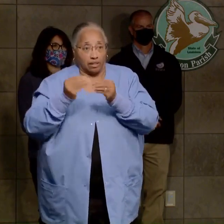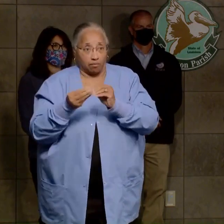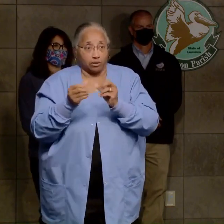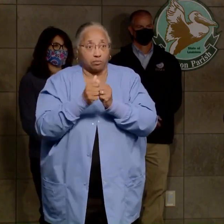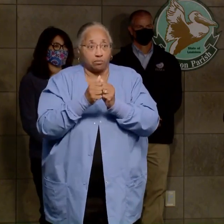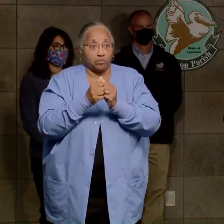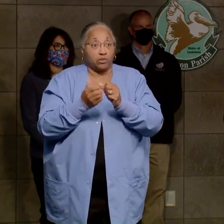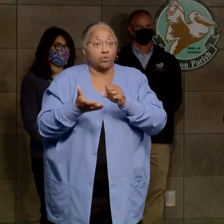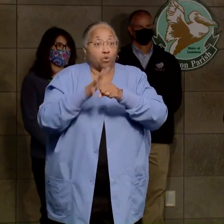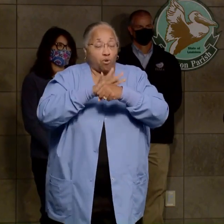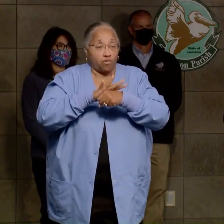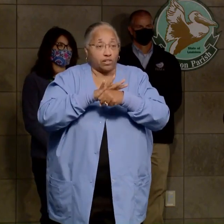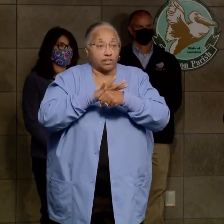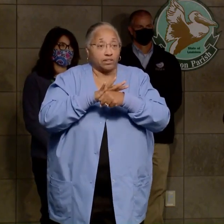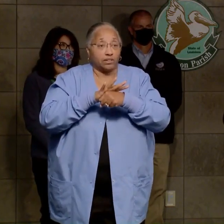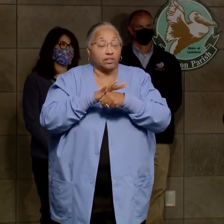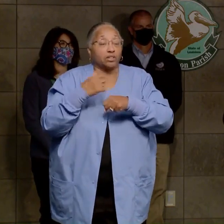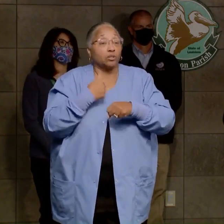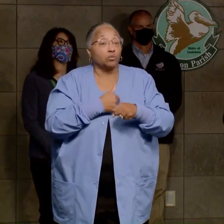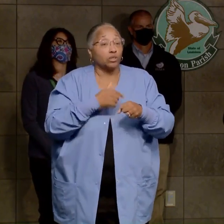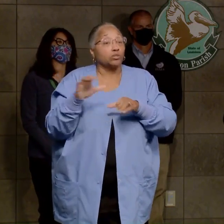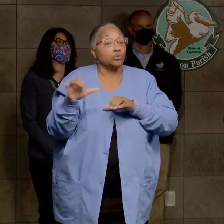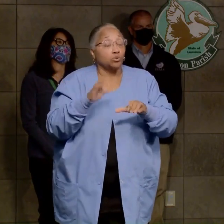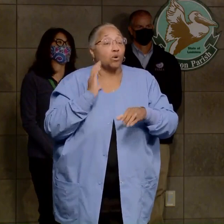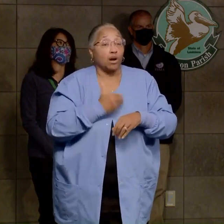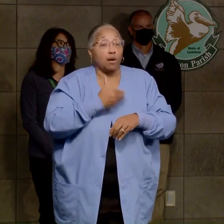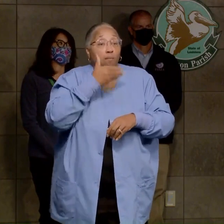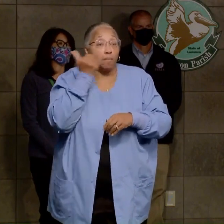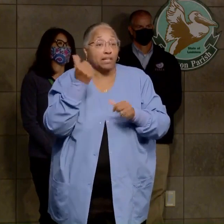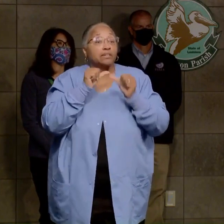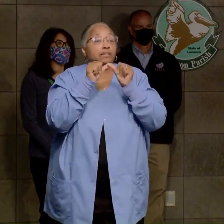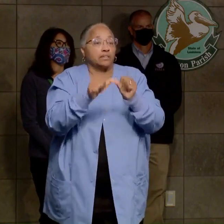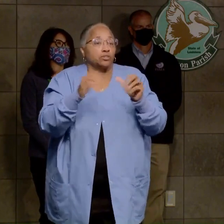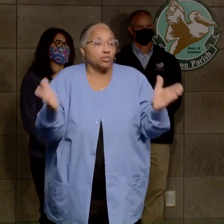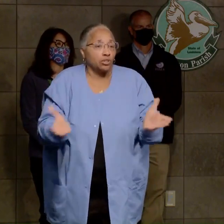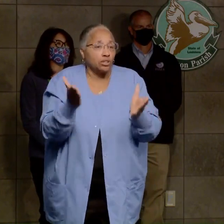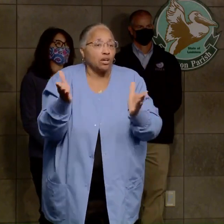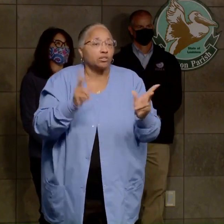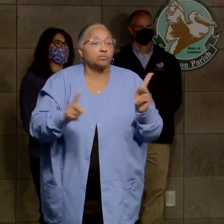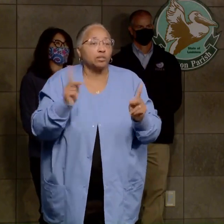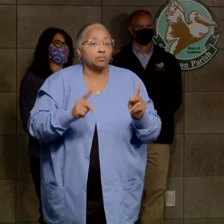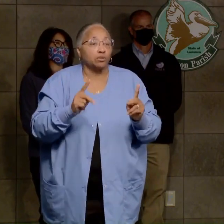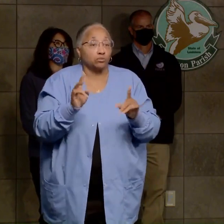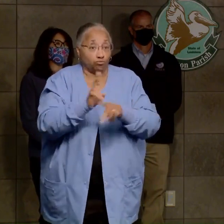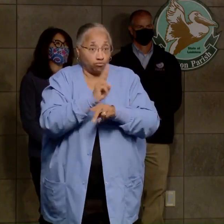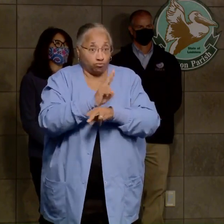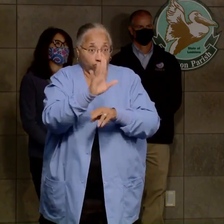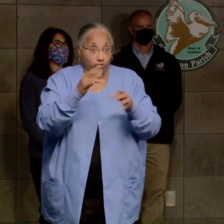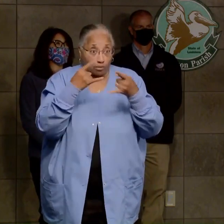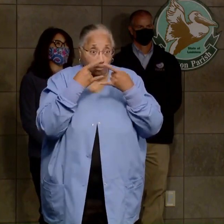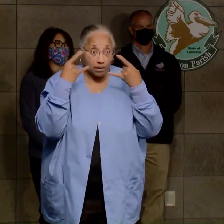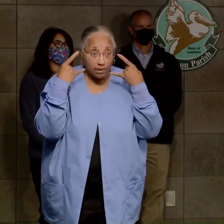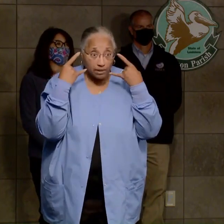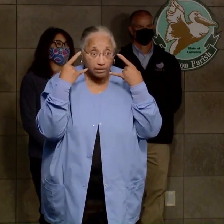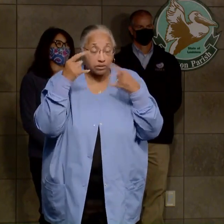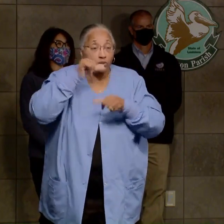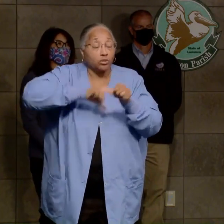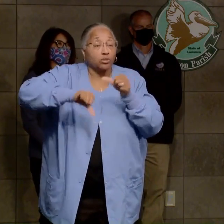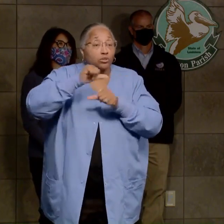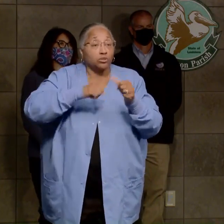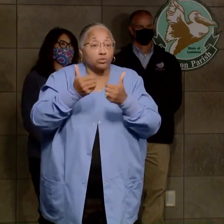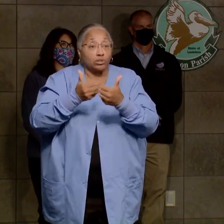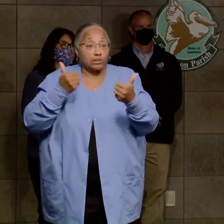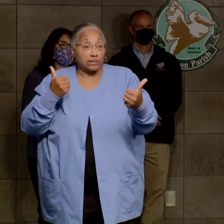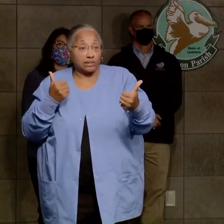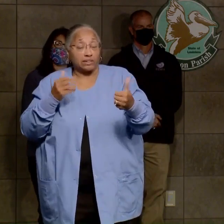can here with COVID-19, we continue to encourage everyone to wear your mask, social distance, at least six